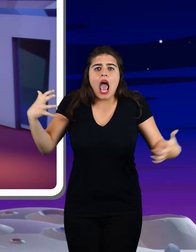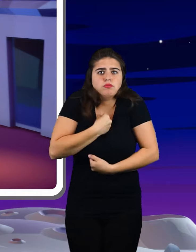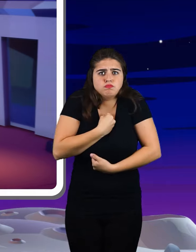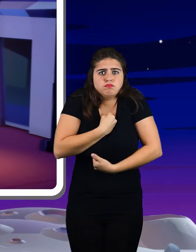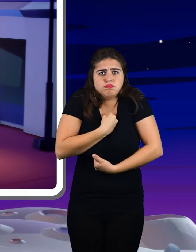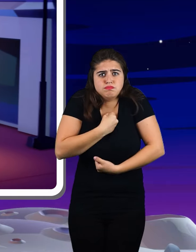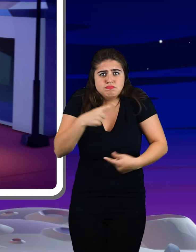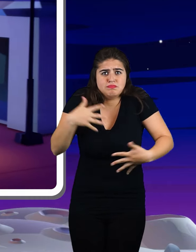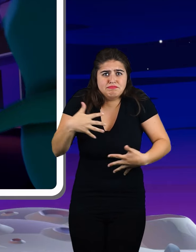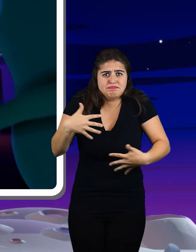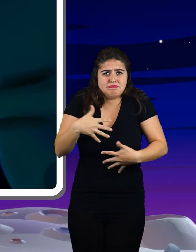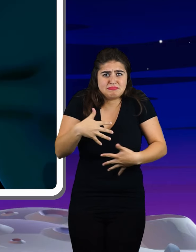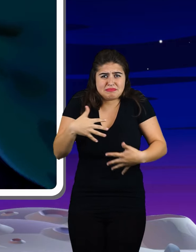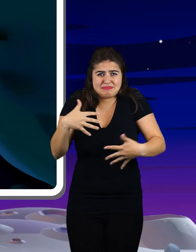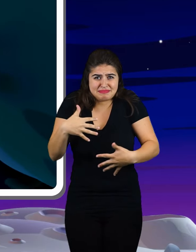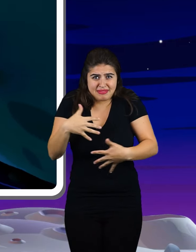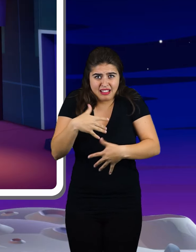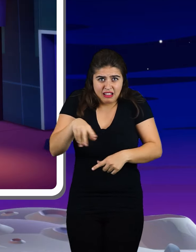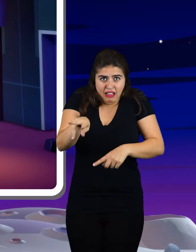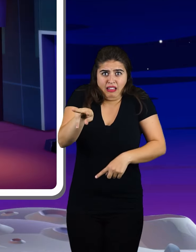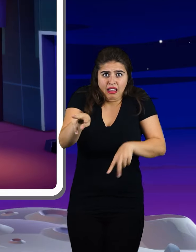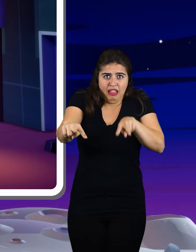But terror takes the sound before you make it